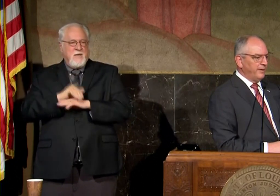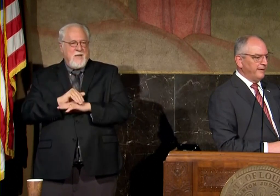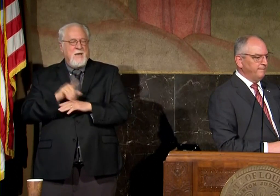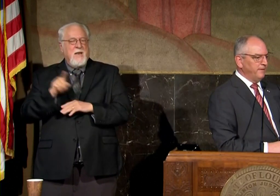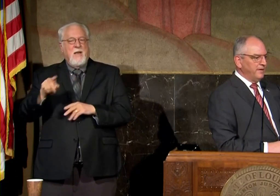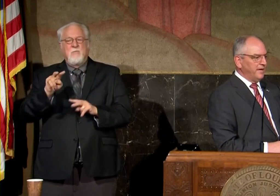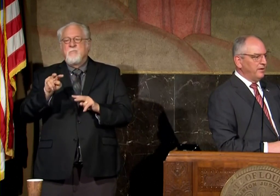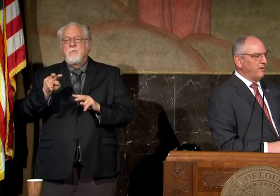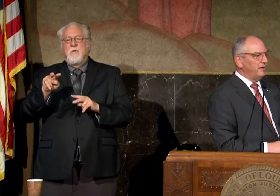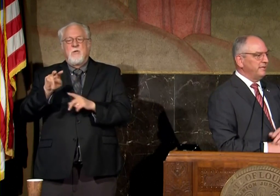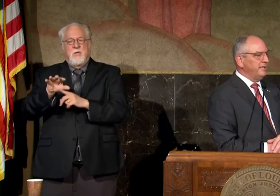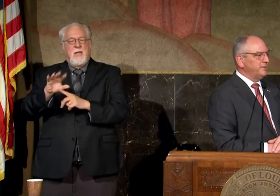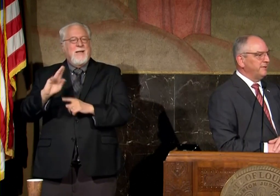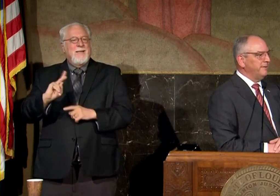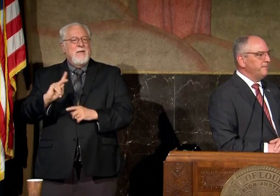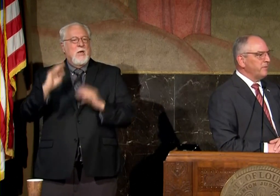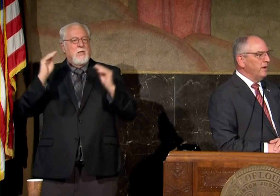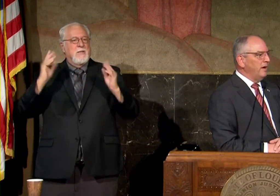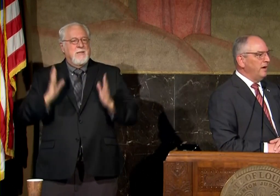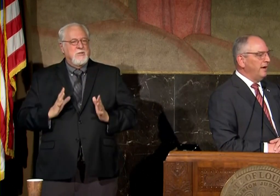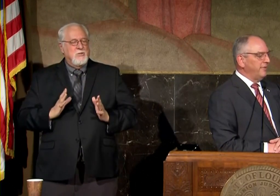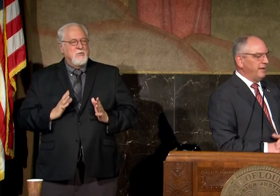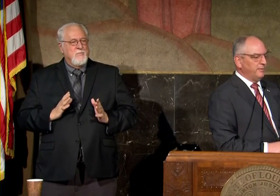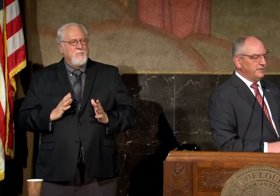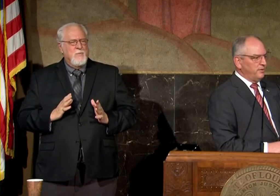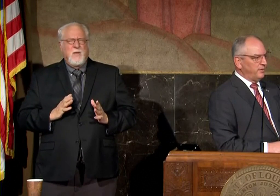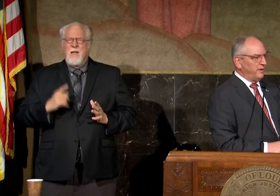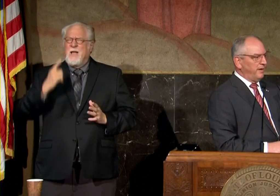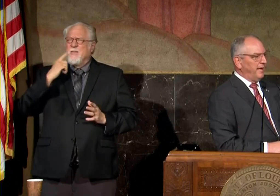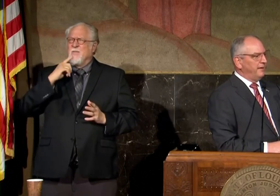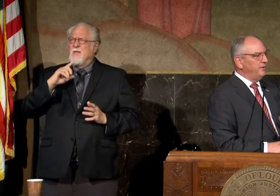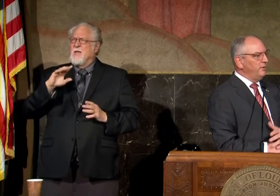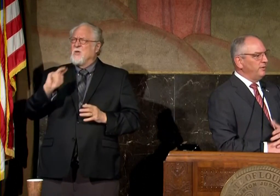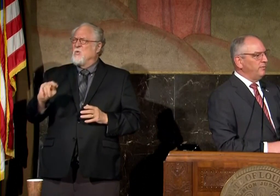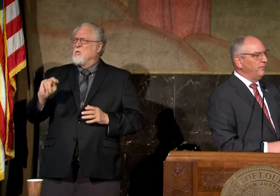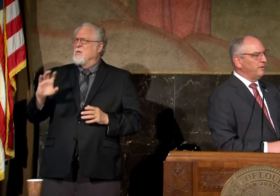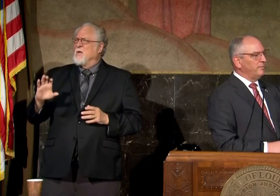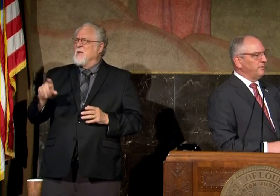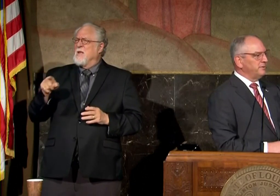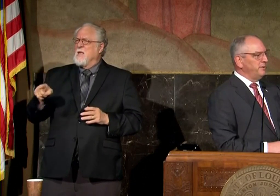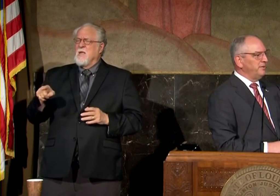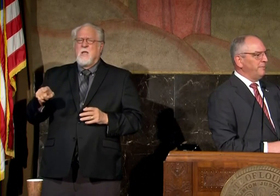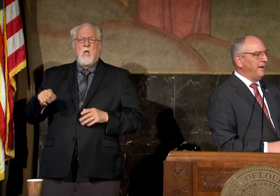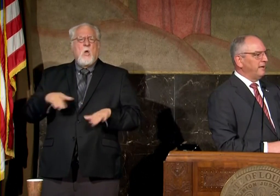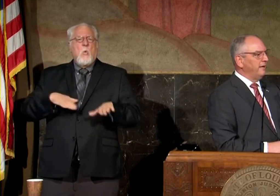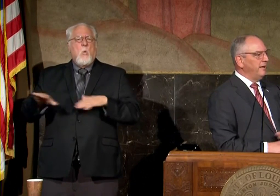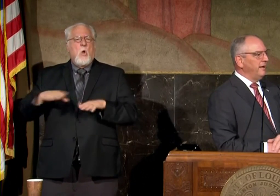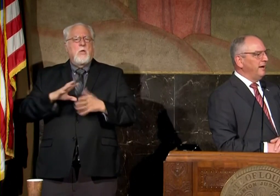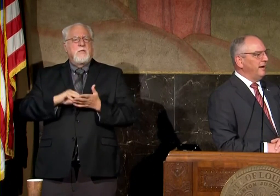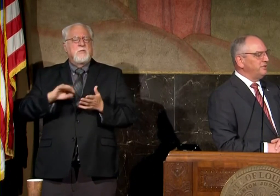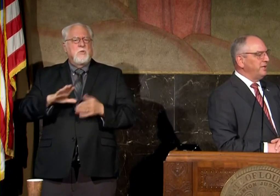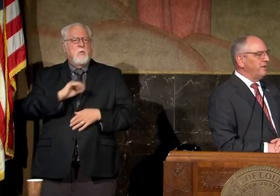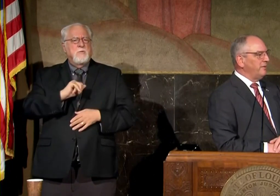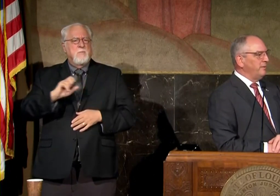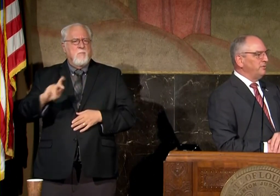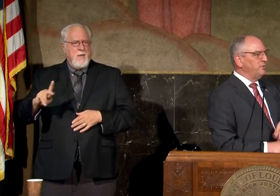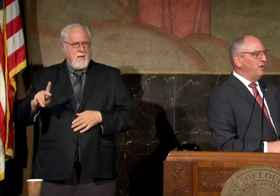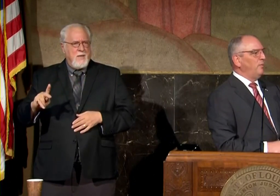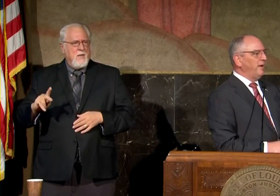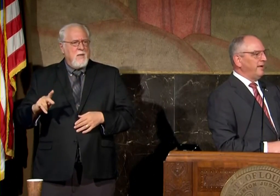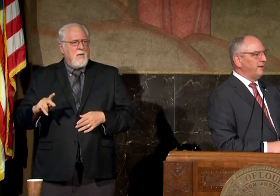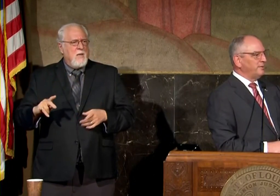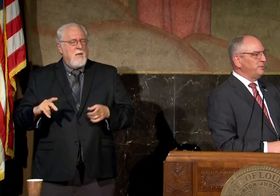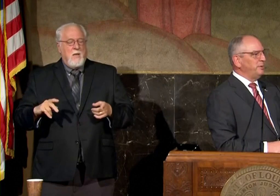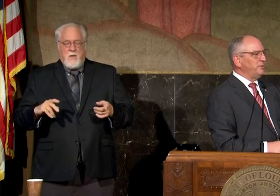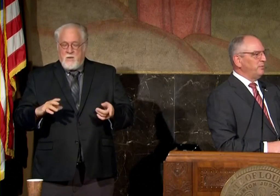were interviewing a kindergarten teacher uh i think it was in north carolina who had welcomed her students back uh she thought there was